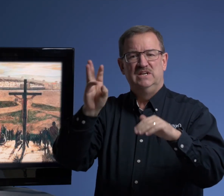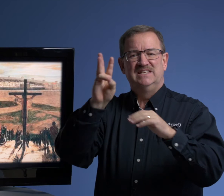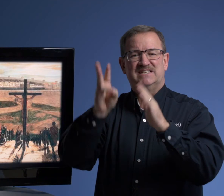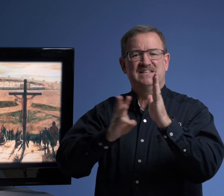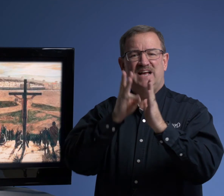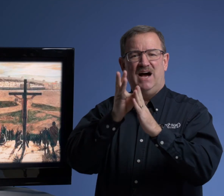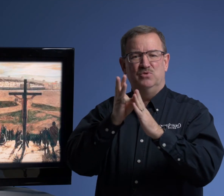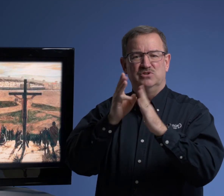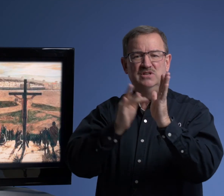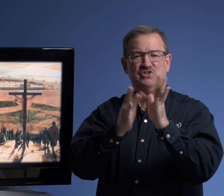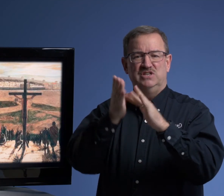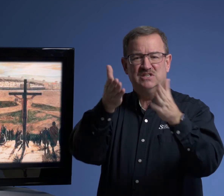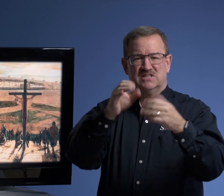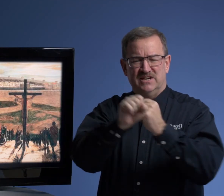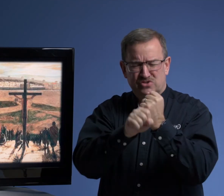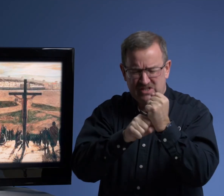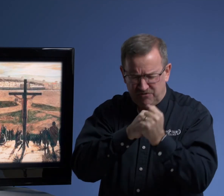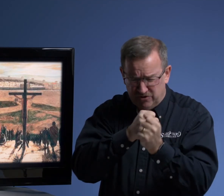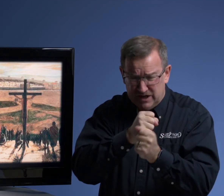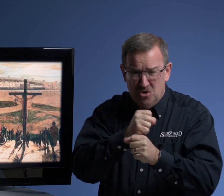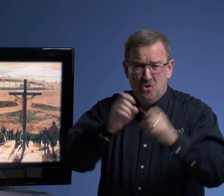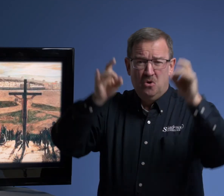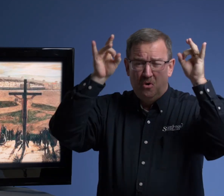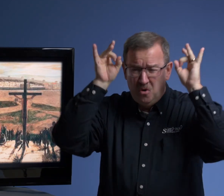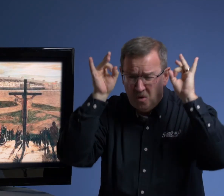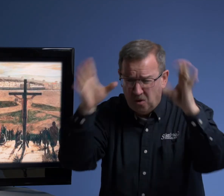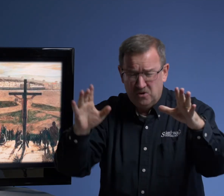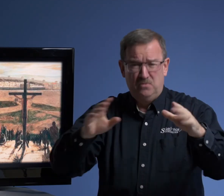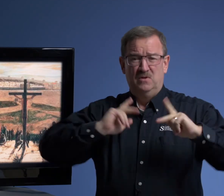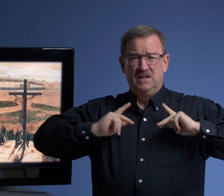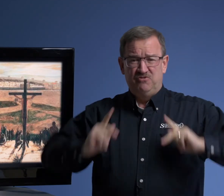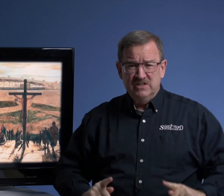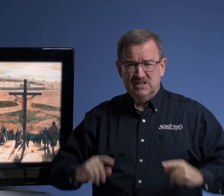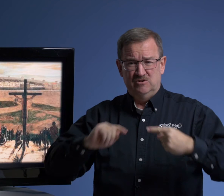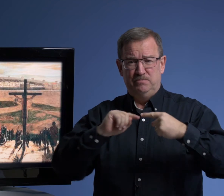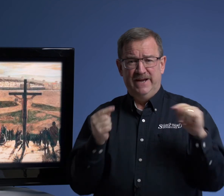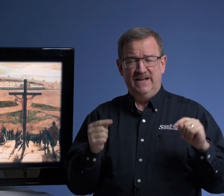Six hours, Jesus there suffering horrible physical pain.